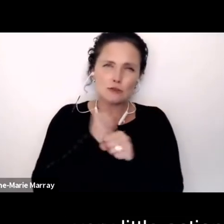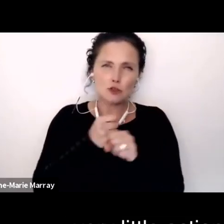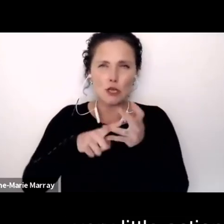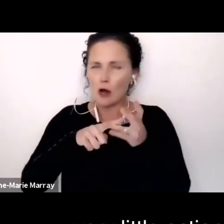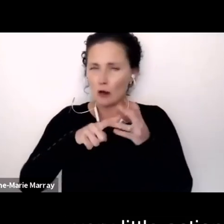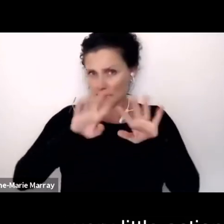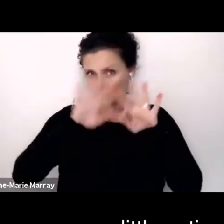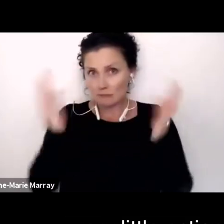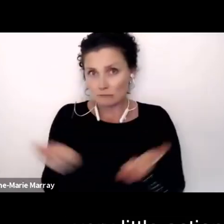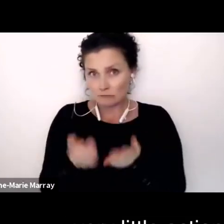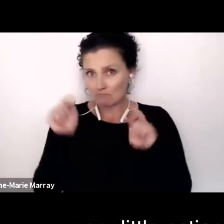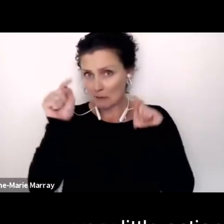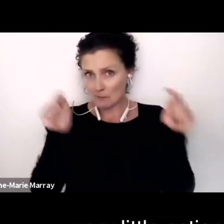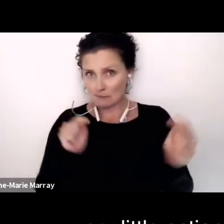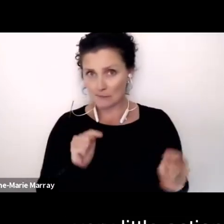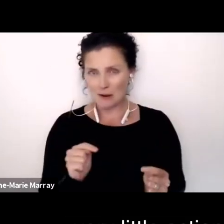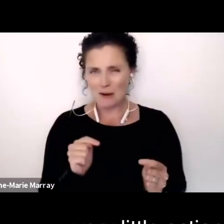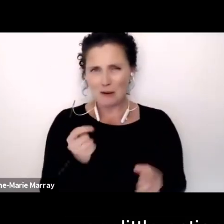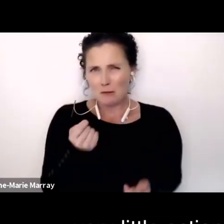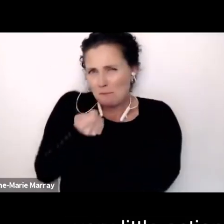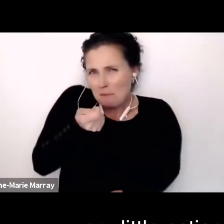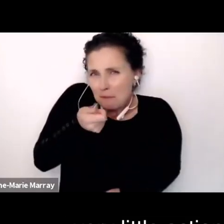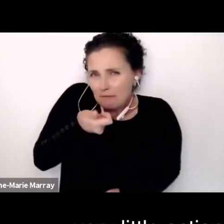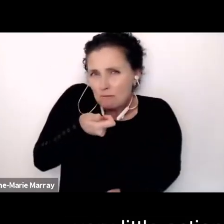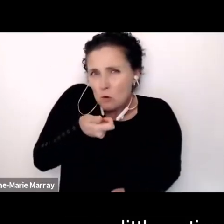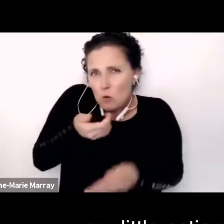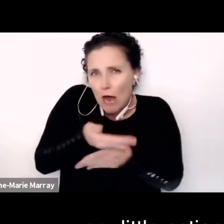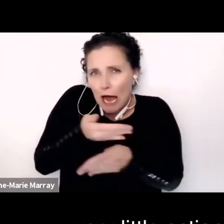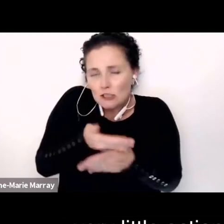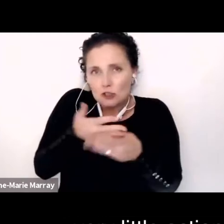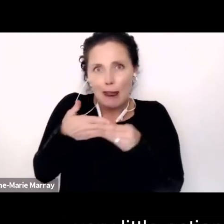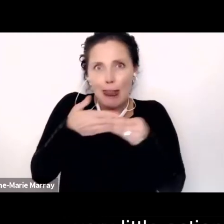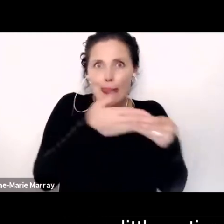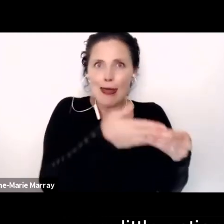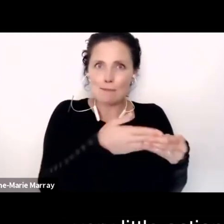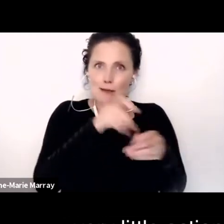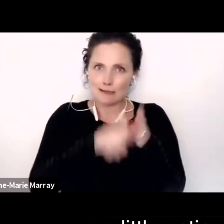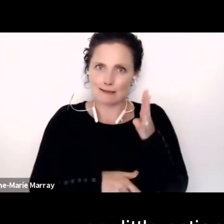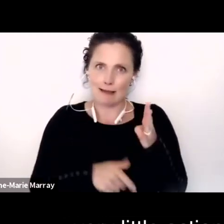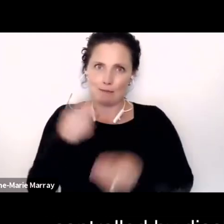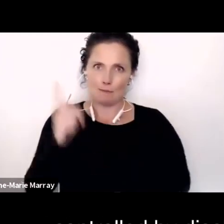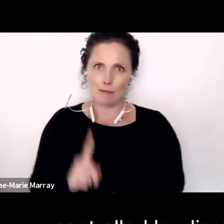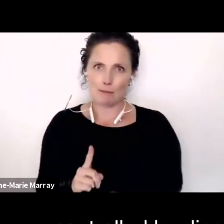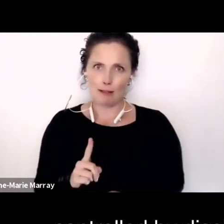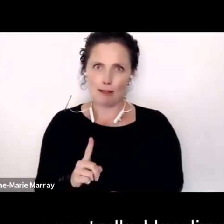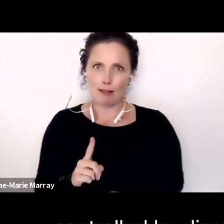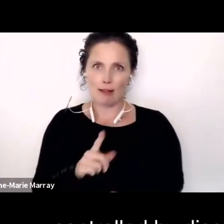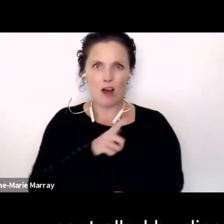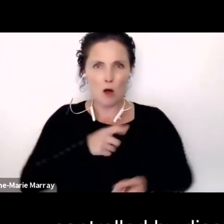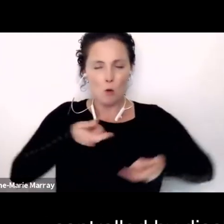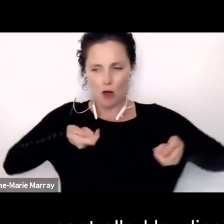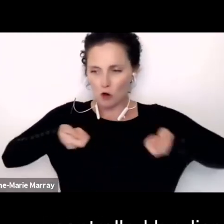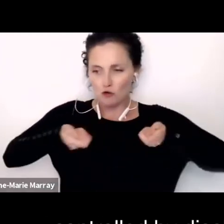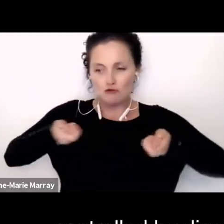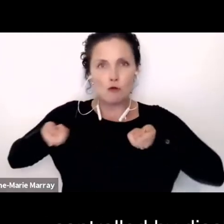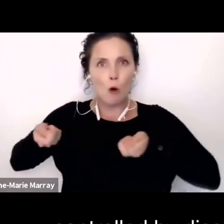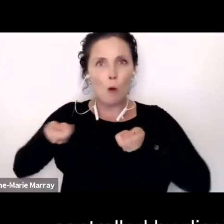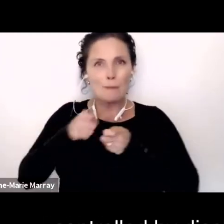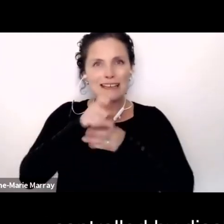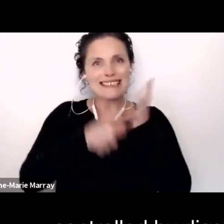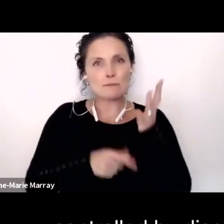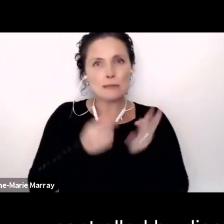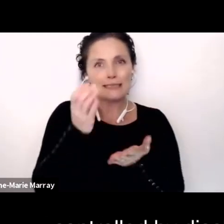very little action led by disabled people because it was so much controlled by disability